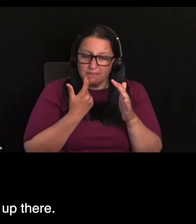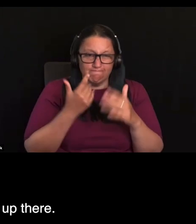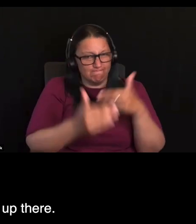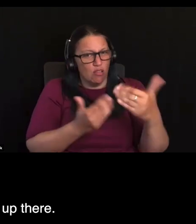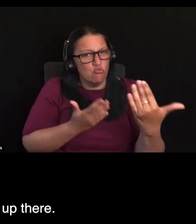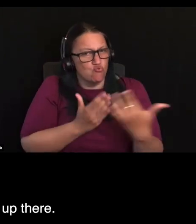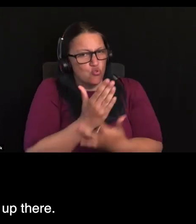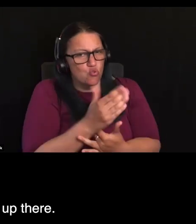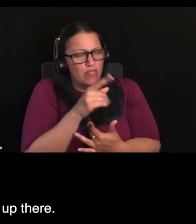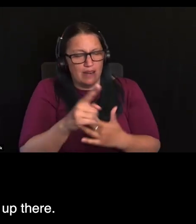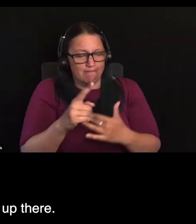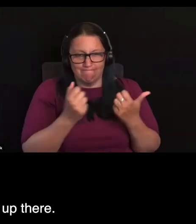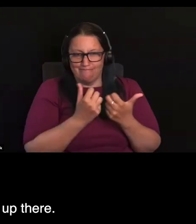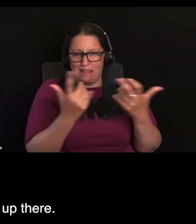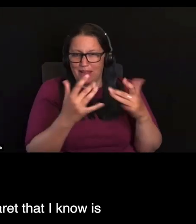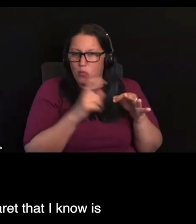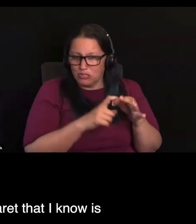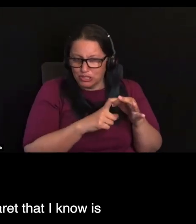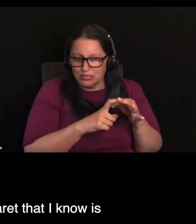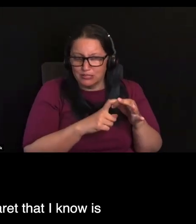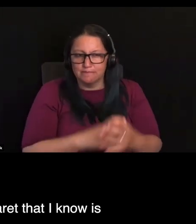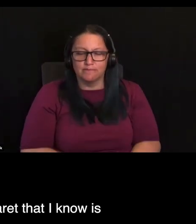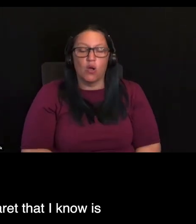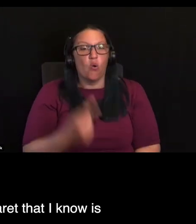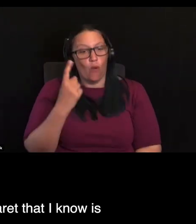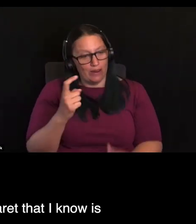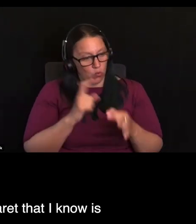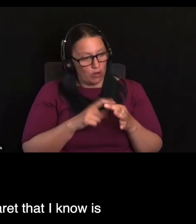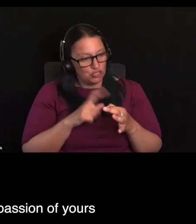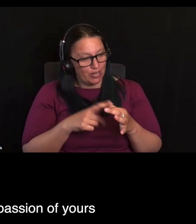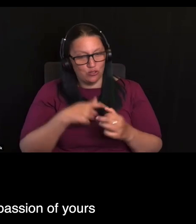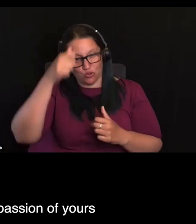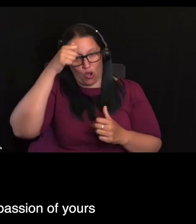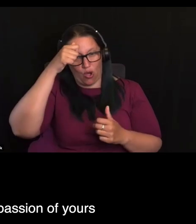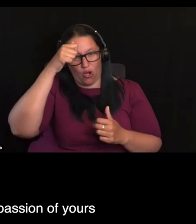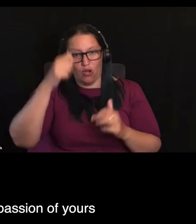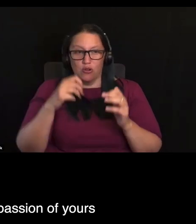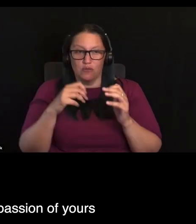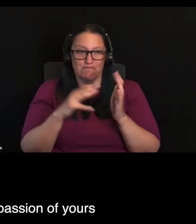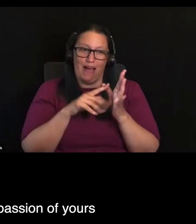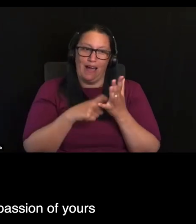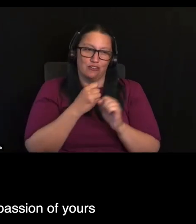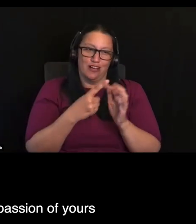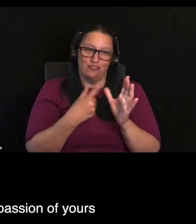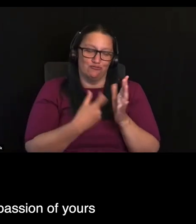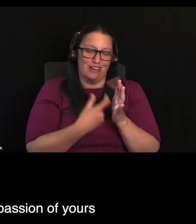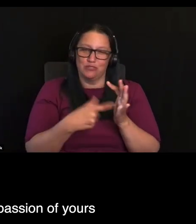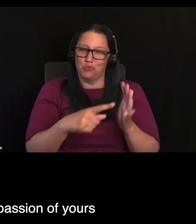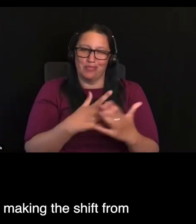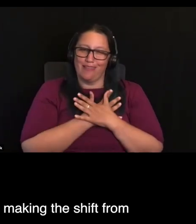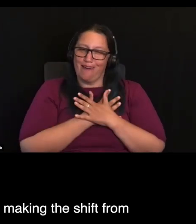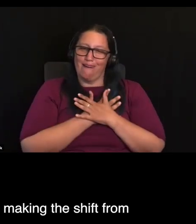that are coming up there. I think one question though, Margaret, that I know is close to your heart in terms of a passion of yours